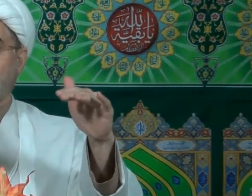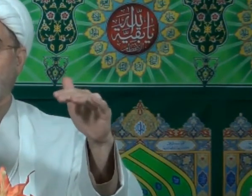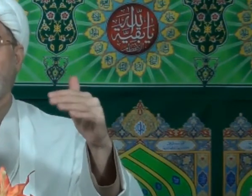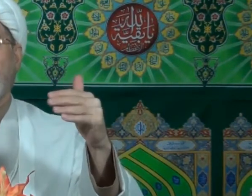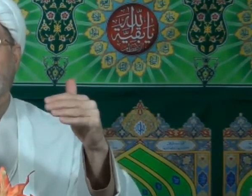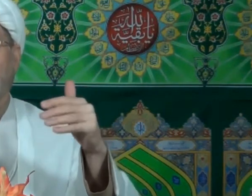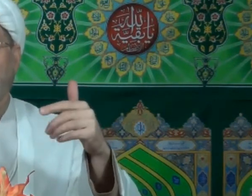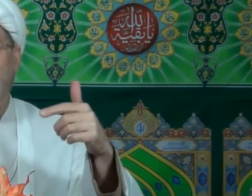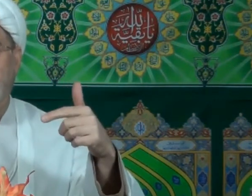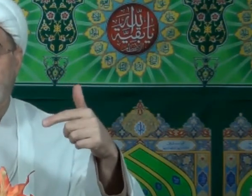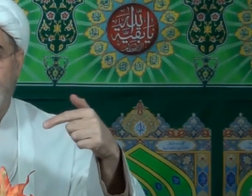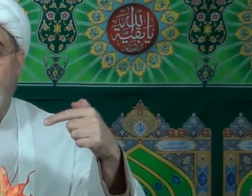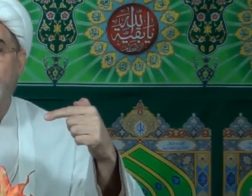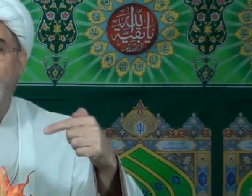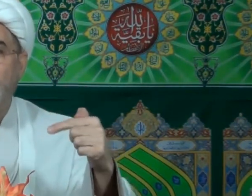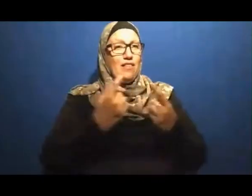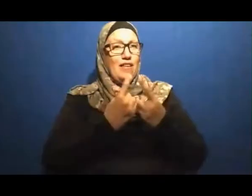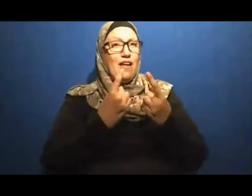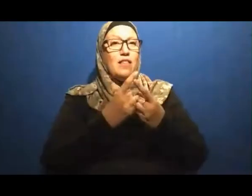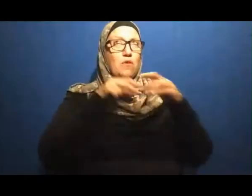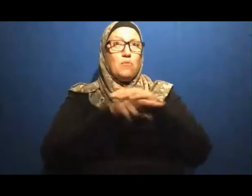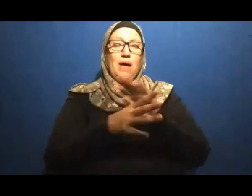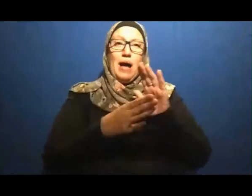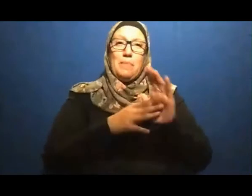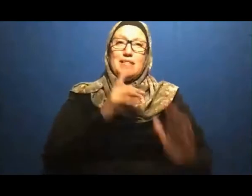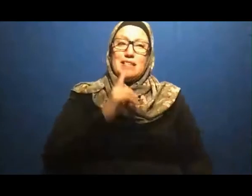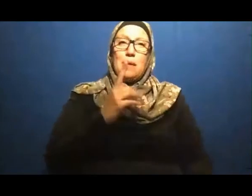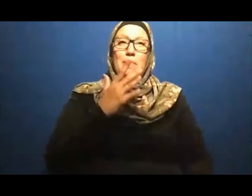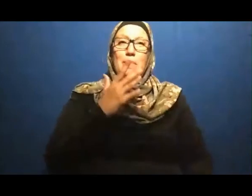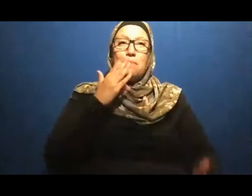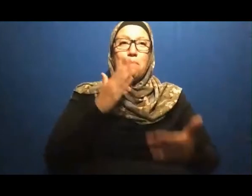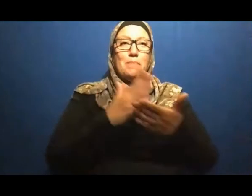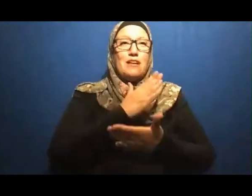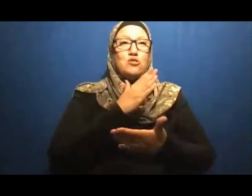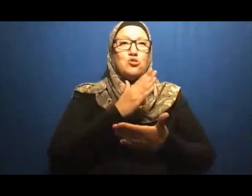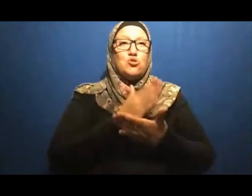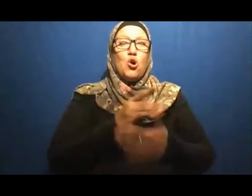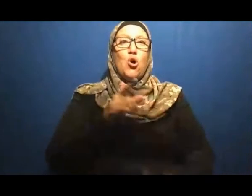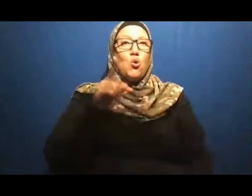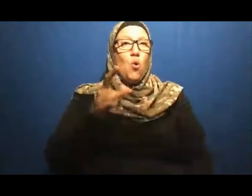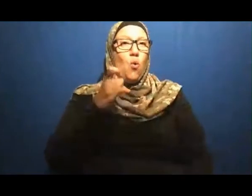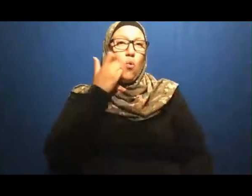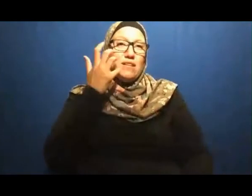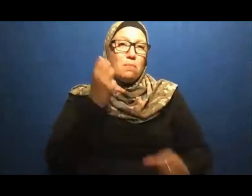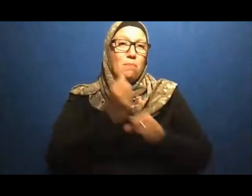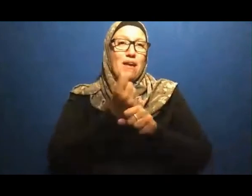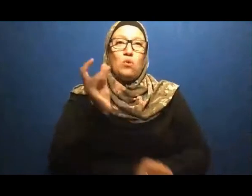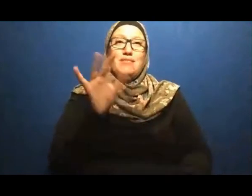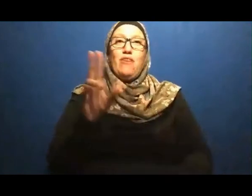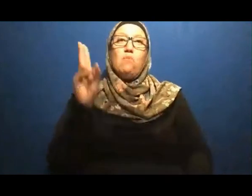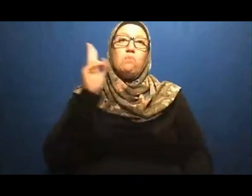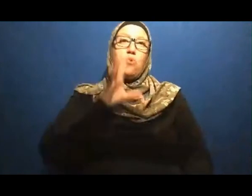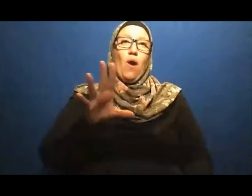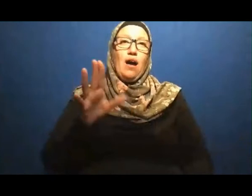rules Are concerned The prophet says That make sure That you remain Always You purify yourself much Make sure That you